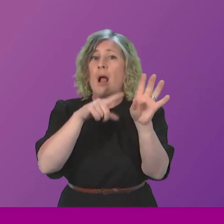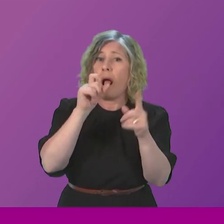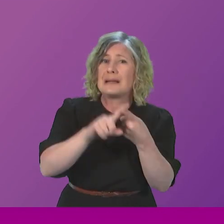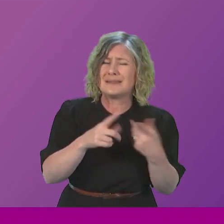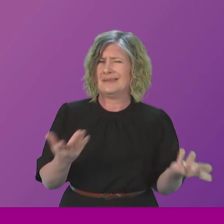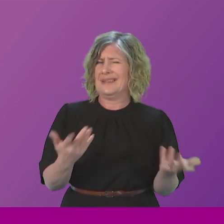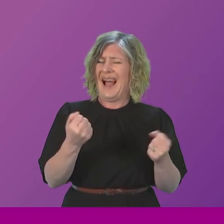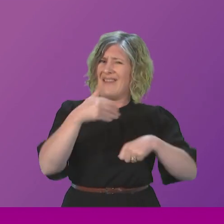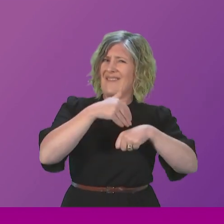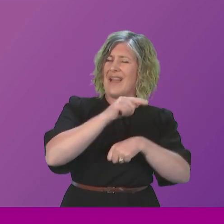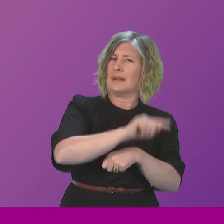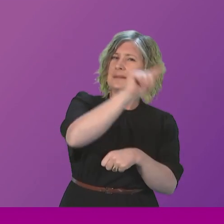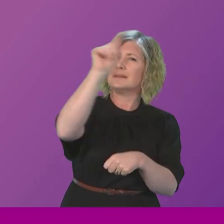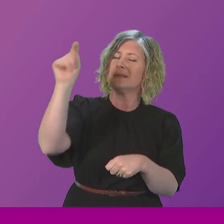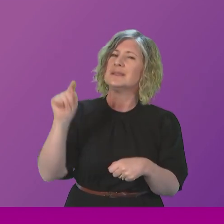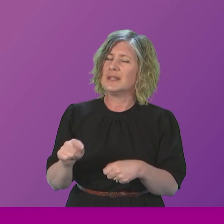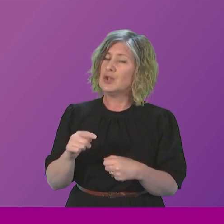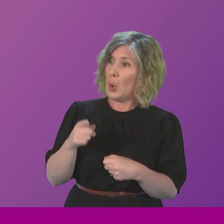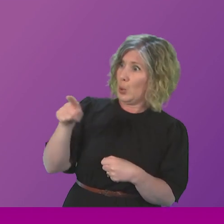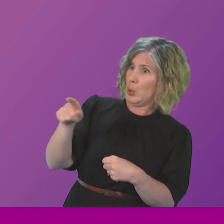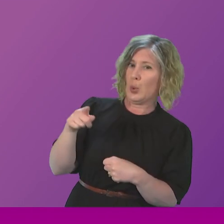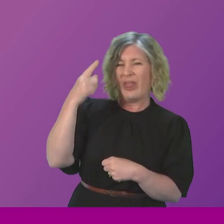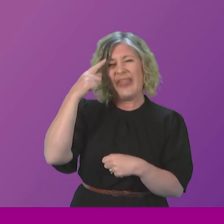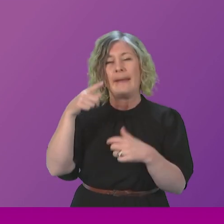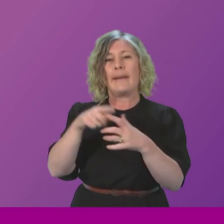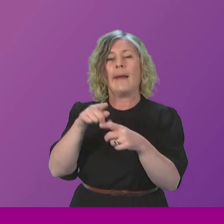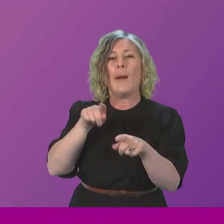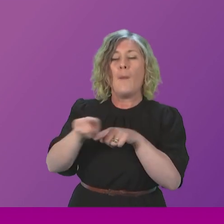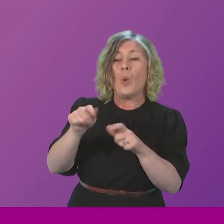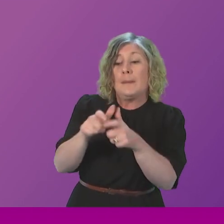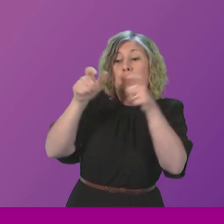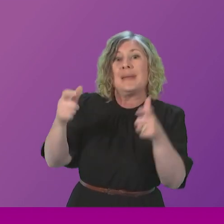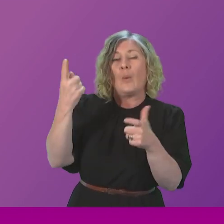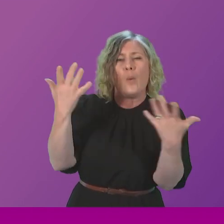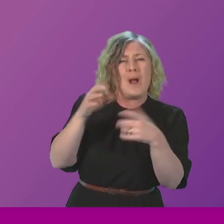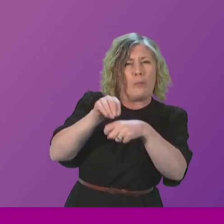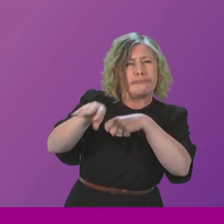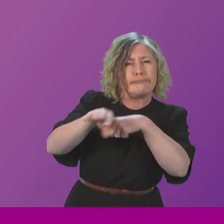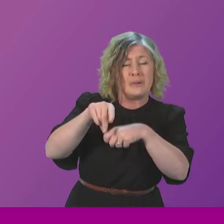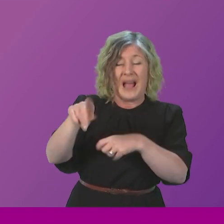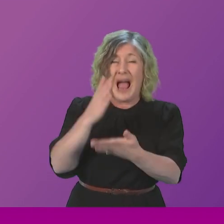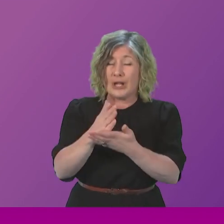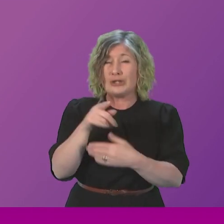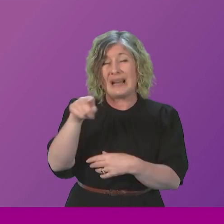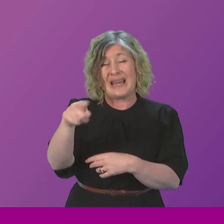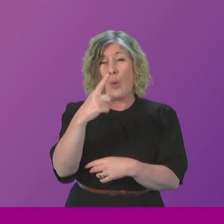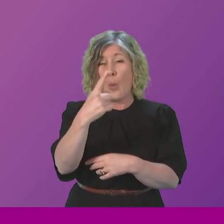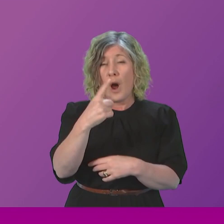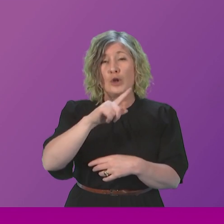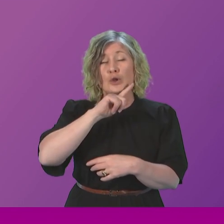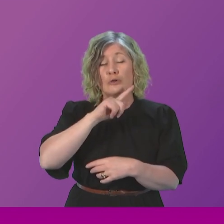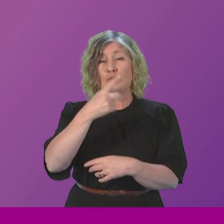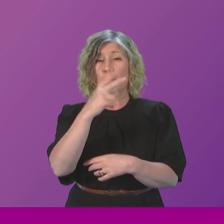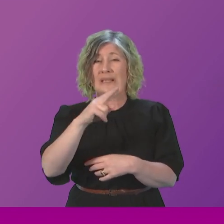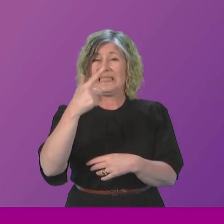interest in the most used sewage dumping outlet in Scotland. That recorded 127 releases